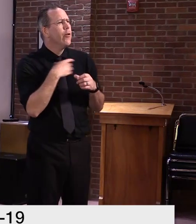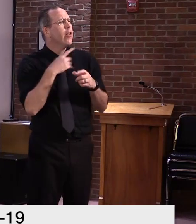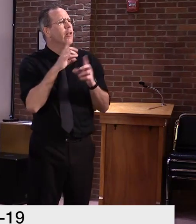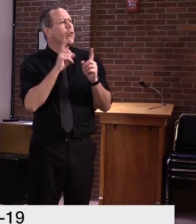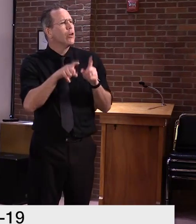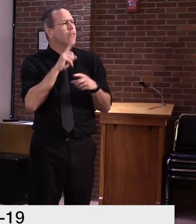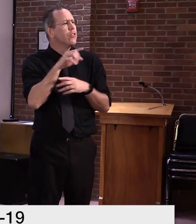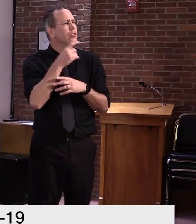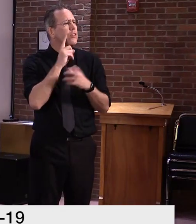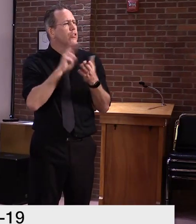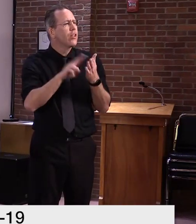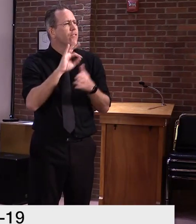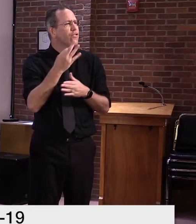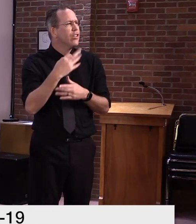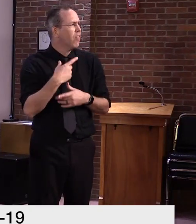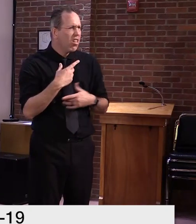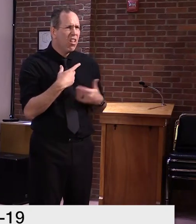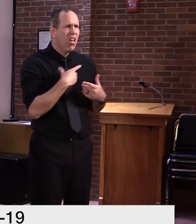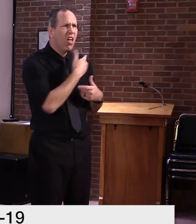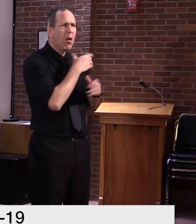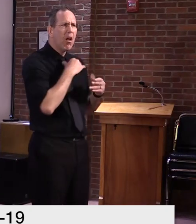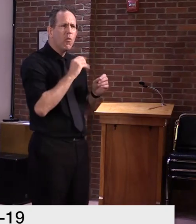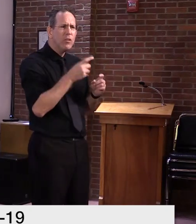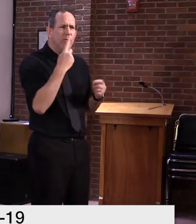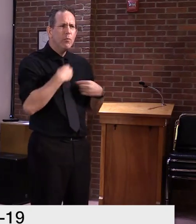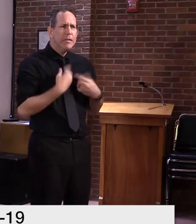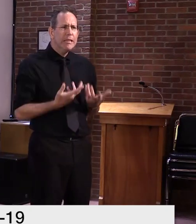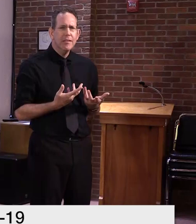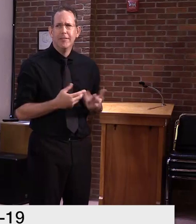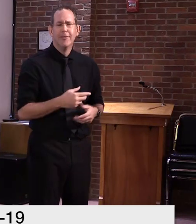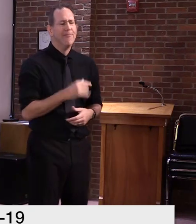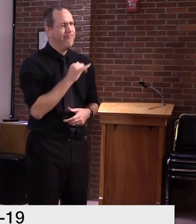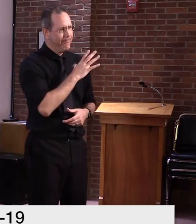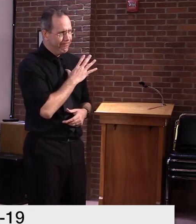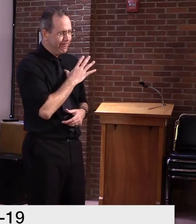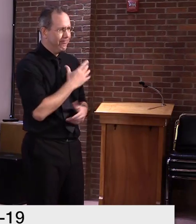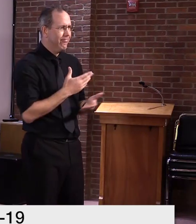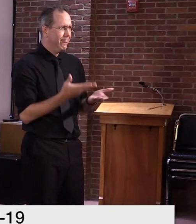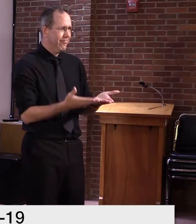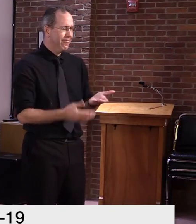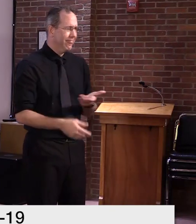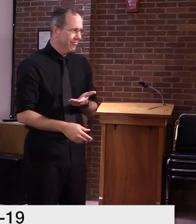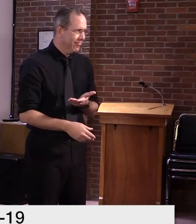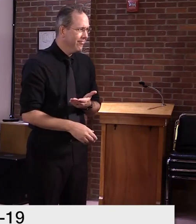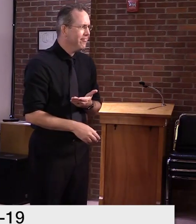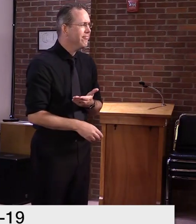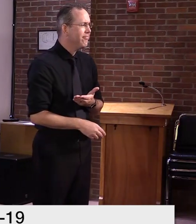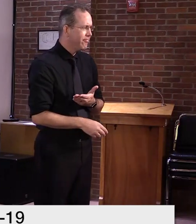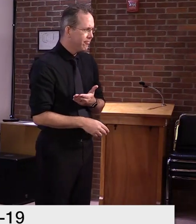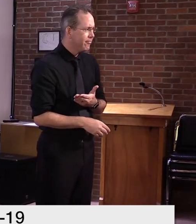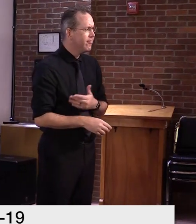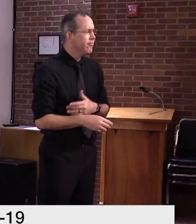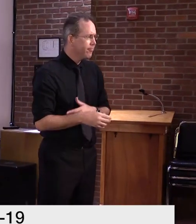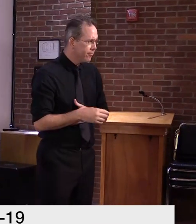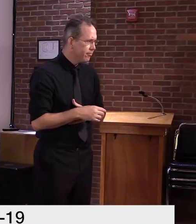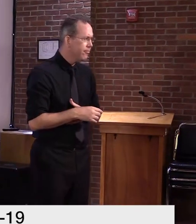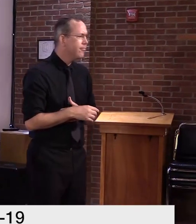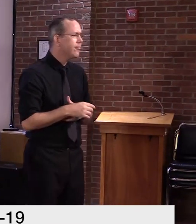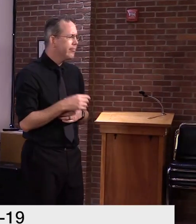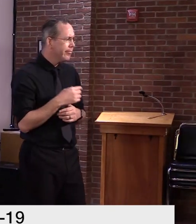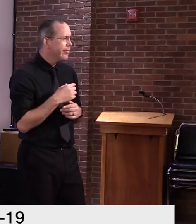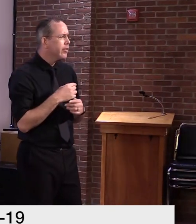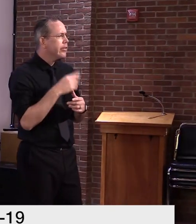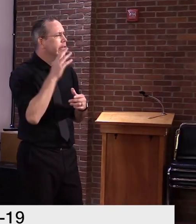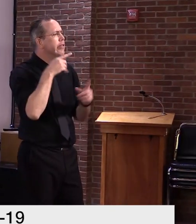I, I was just wondering about the original announcement that you started the press conference with about, uh, reopening schools, uh, and whether or not